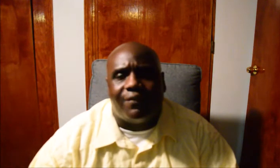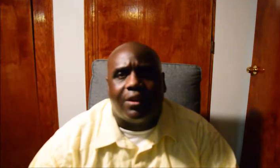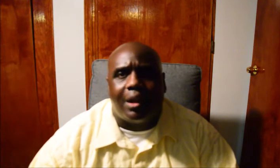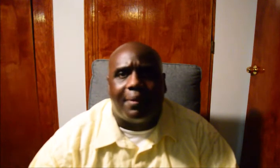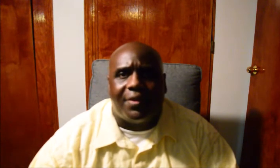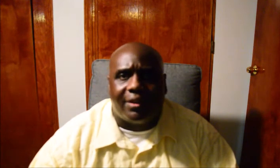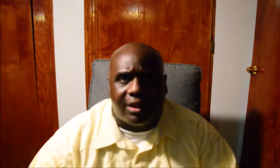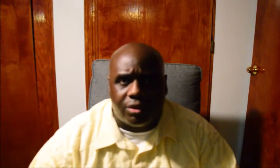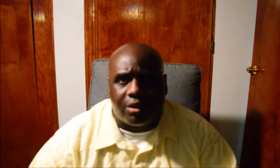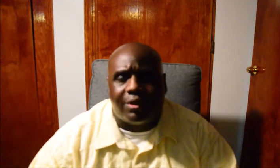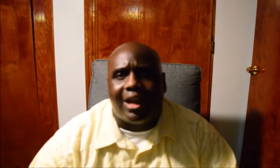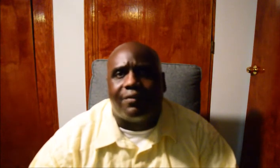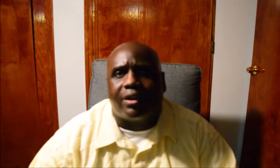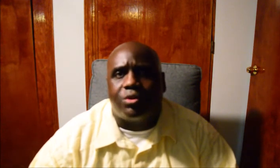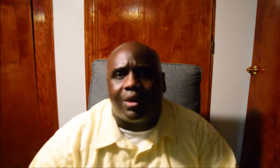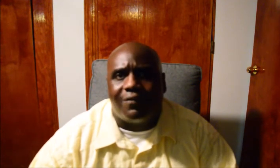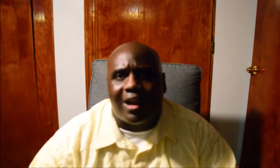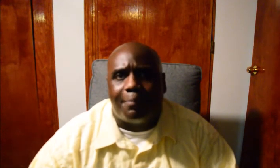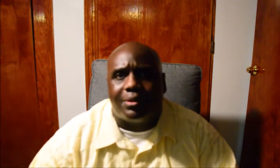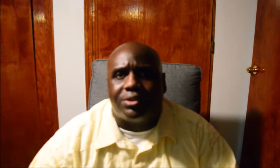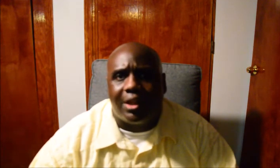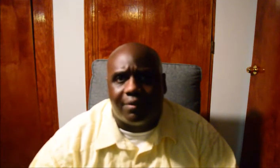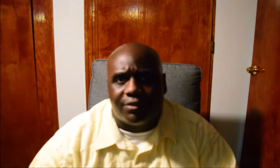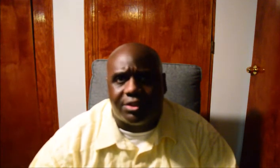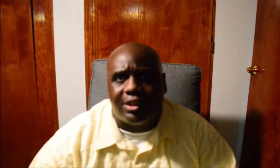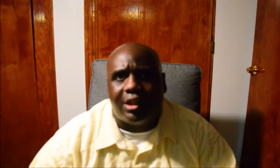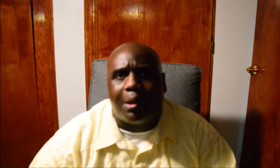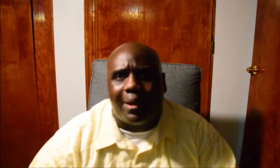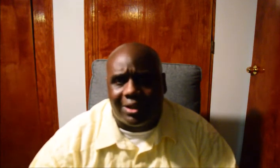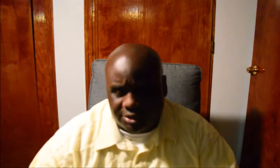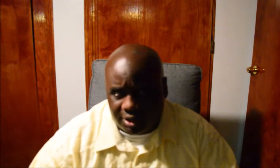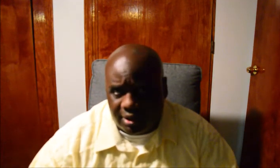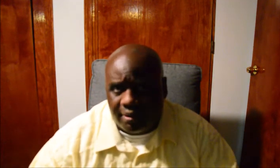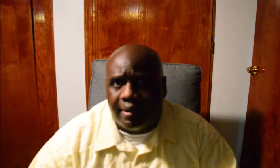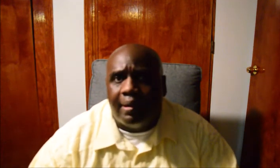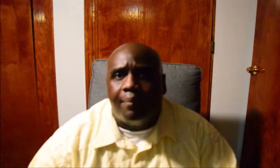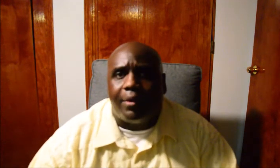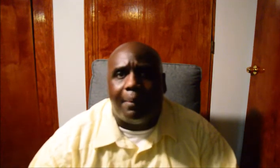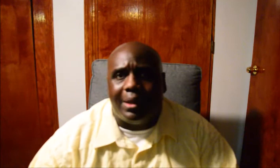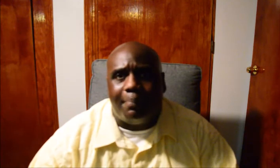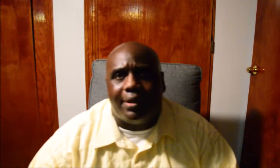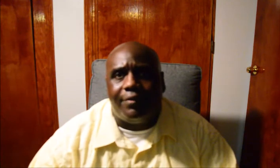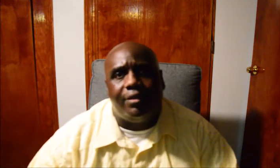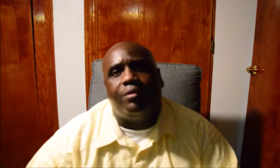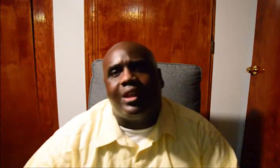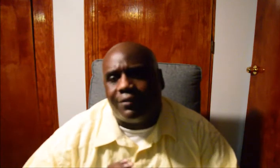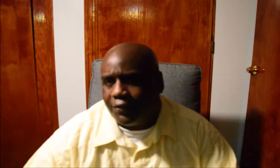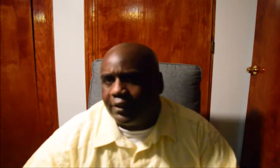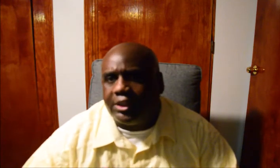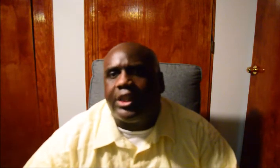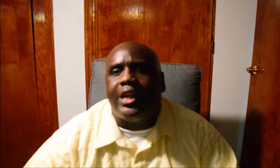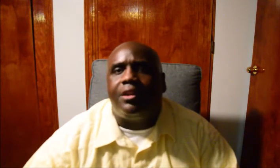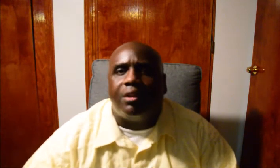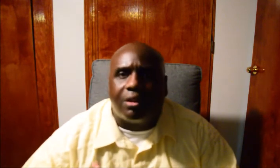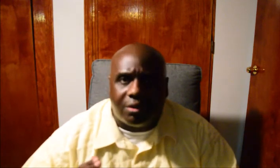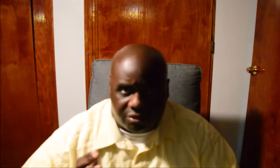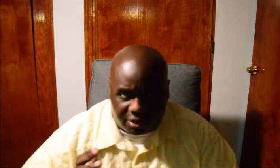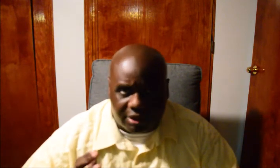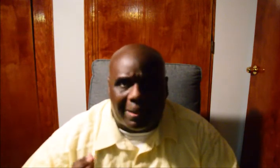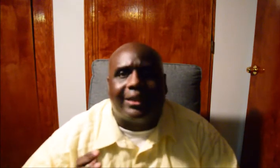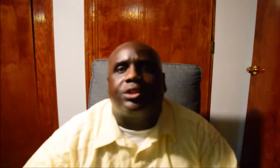know, they can't fill it up. I think that you can only have like a 25% seating capacity. I mean, but if she